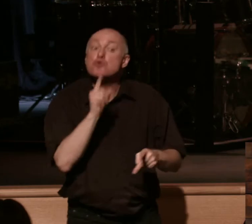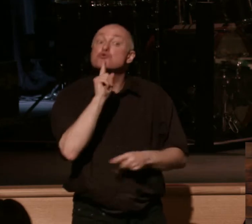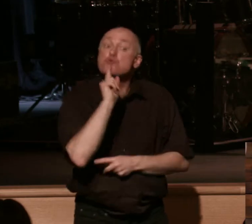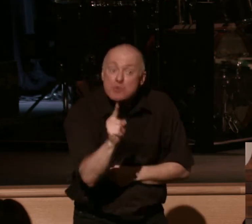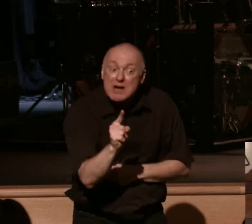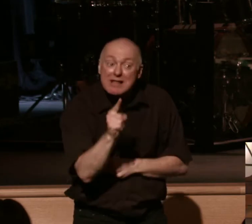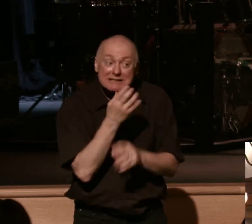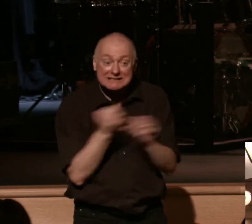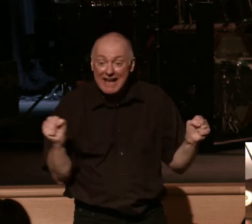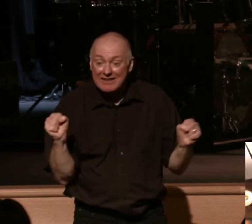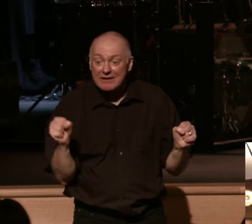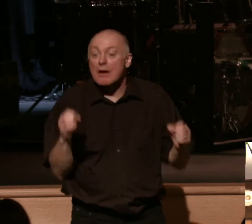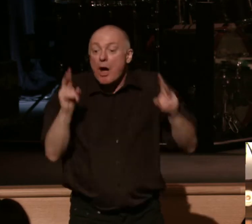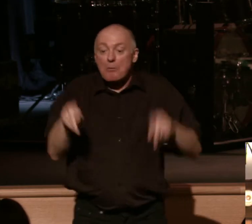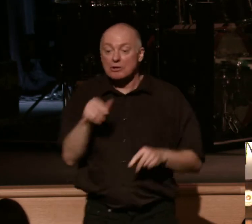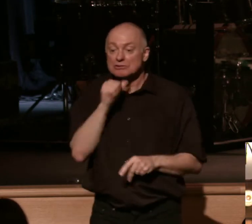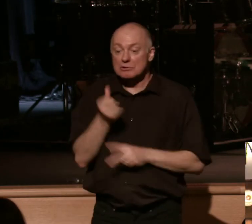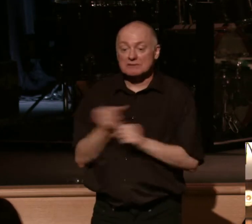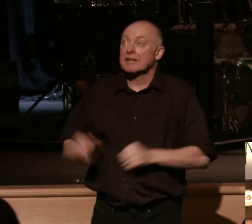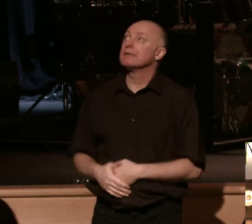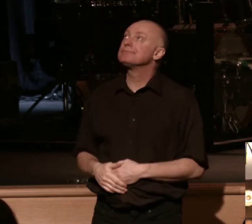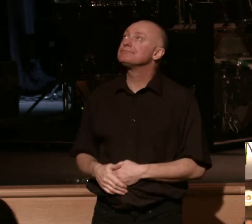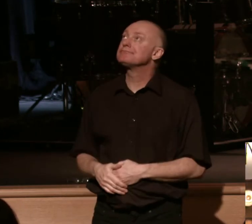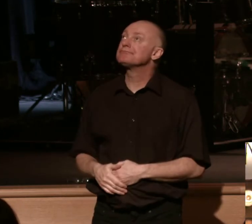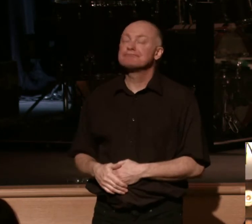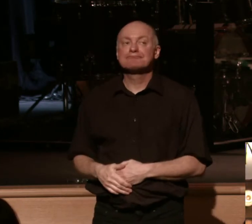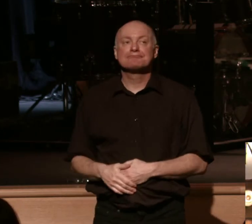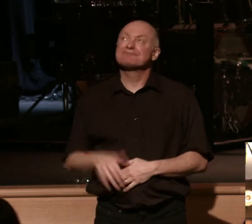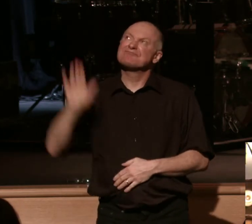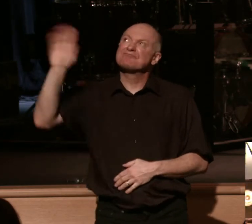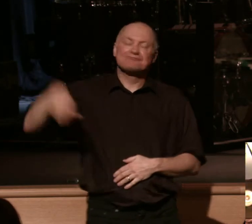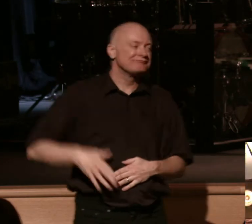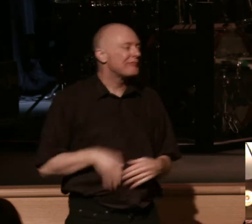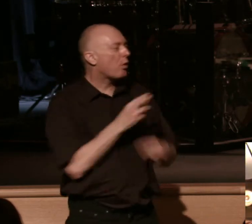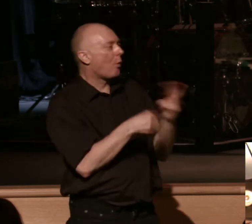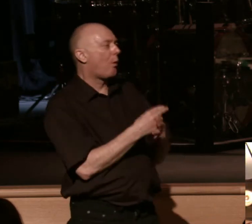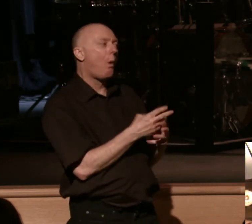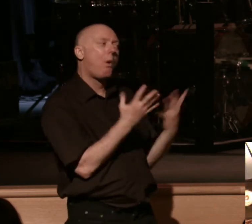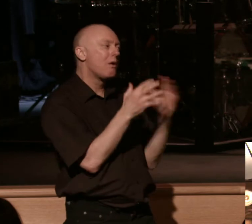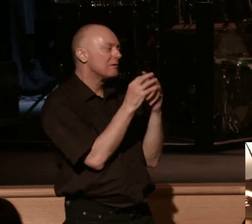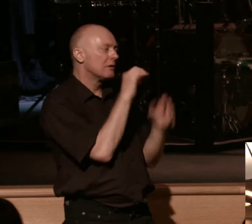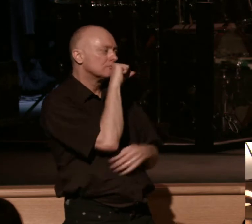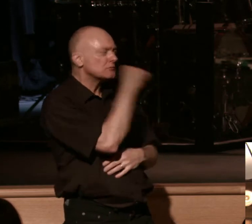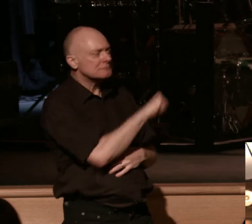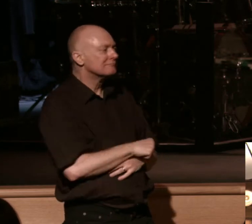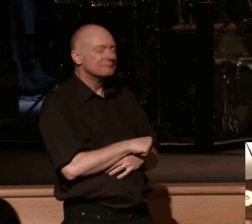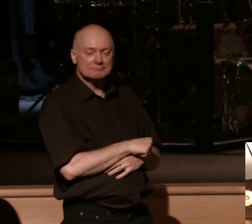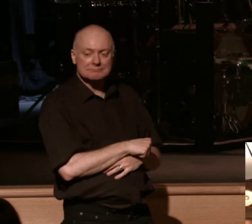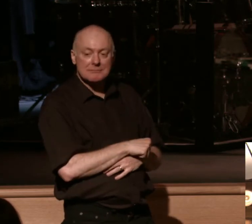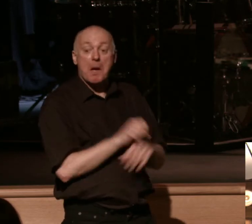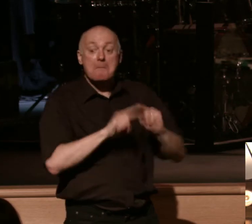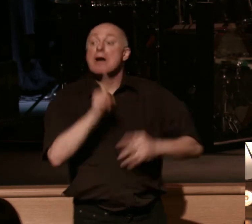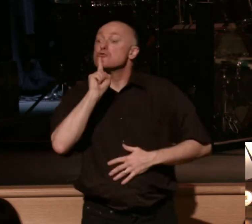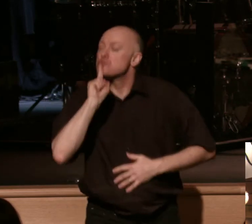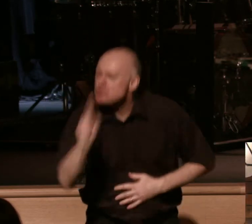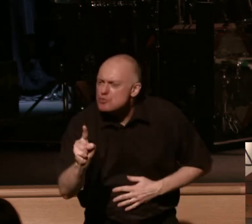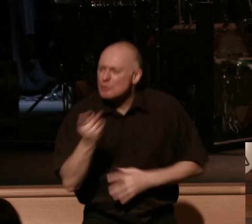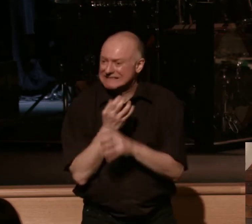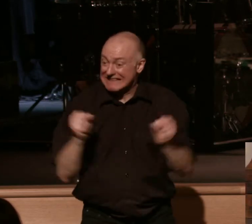person who's not made new doesn't groan because they think this is it. They think the world is it and they don't look beyond. But the genuinely saved in Christ,